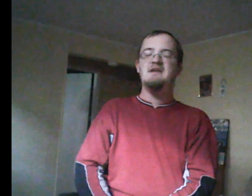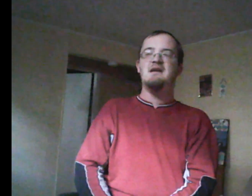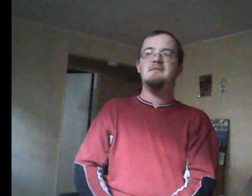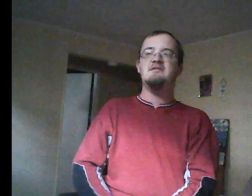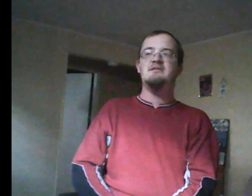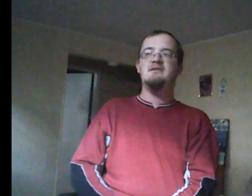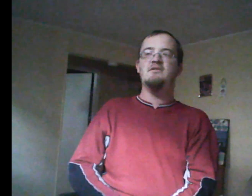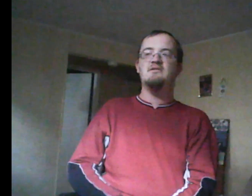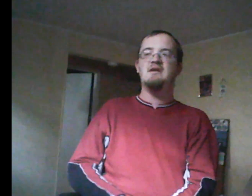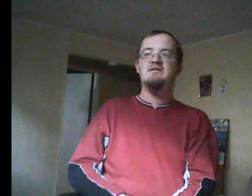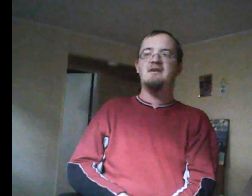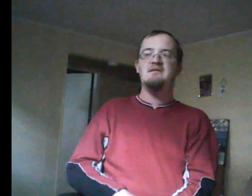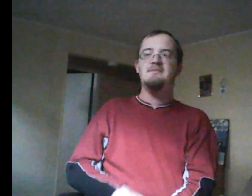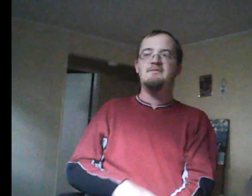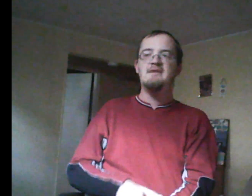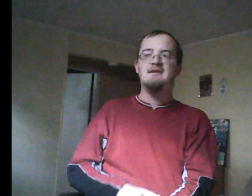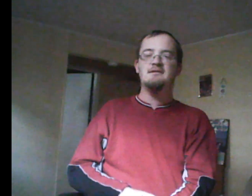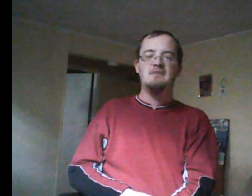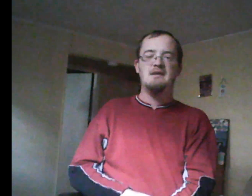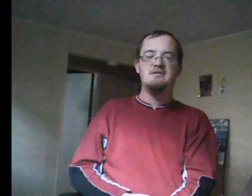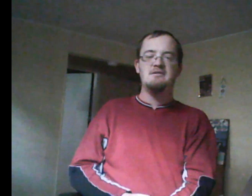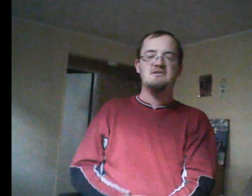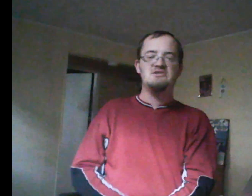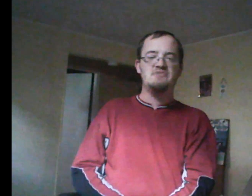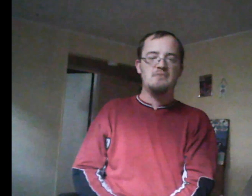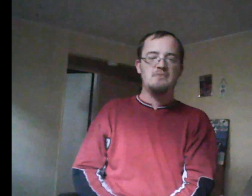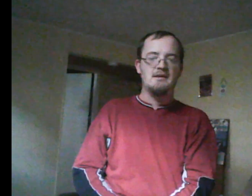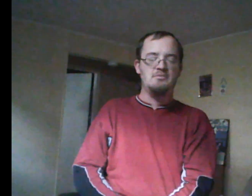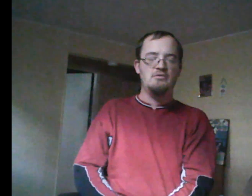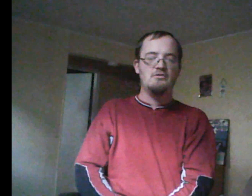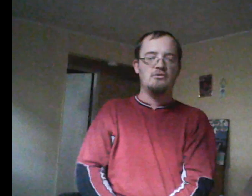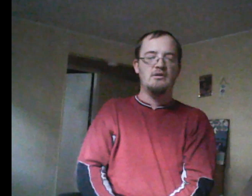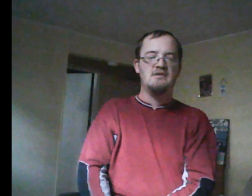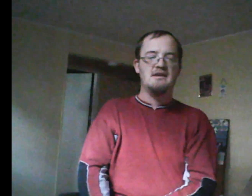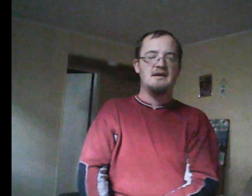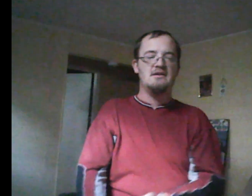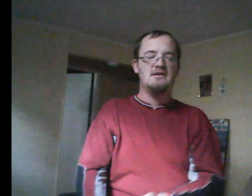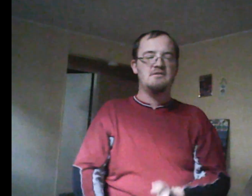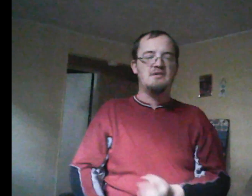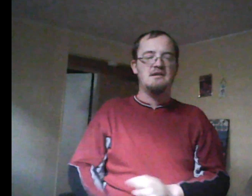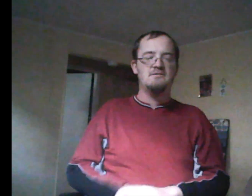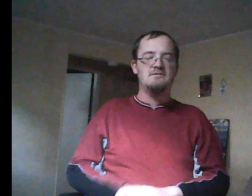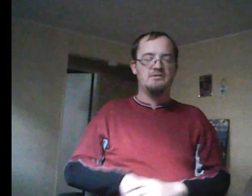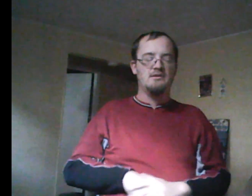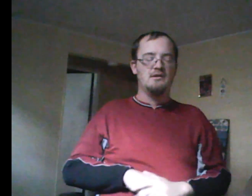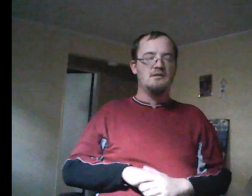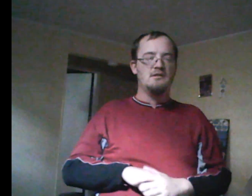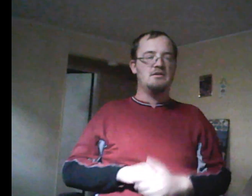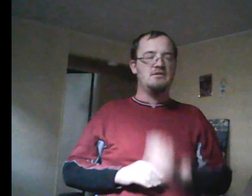Emma is told not to have any sympathy, but Emma doesn't. She trips Rick up to prove her loyalty. And then, all of a sudden, you know, he goes up to